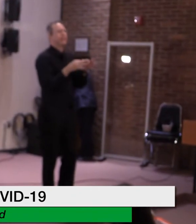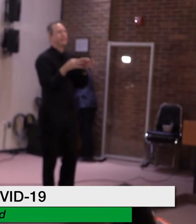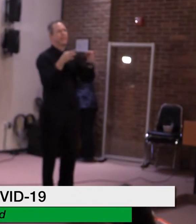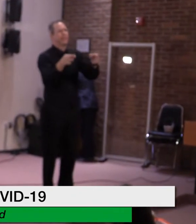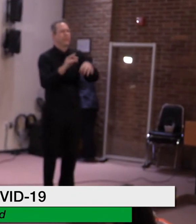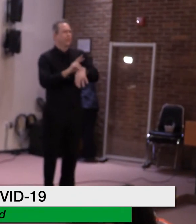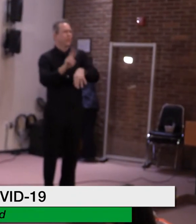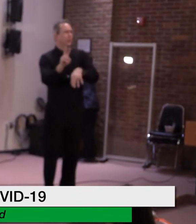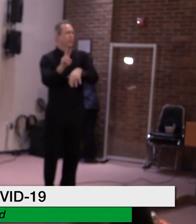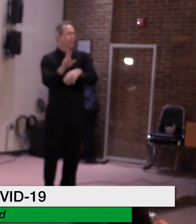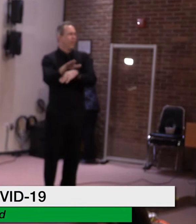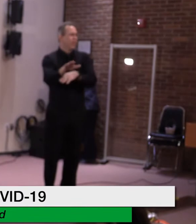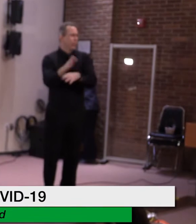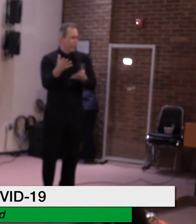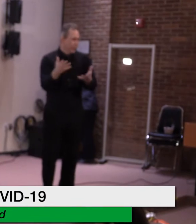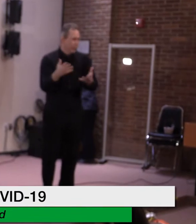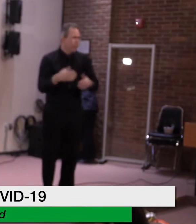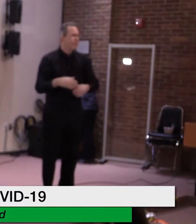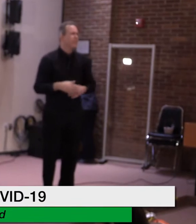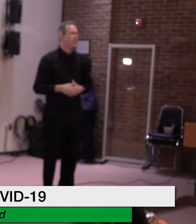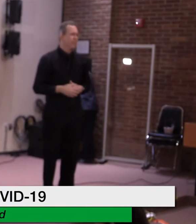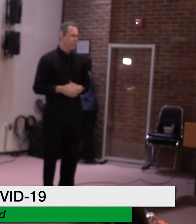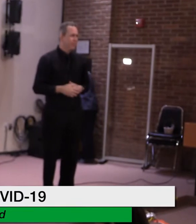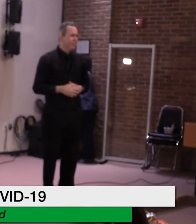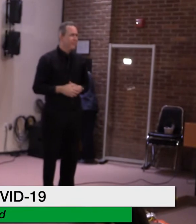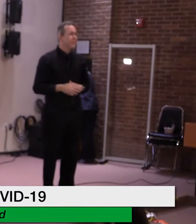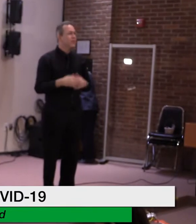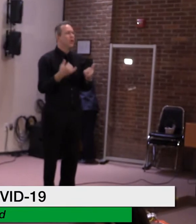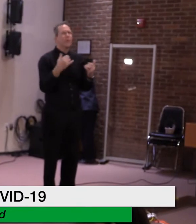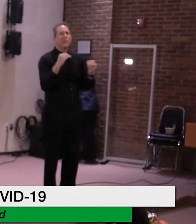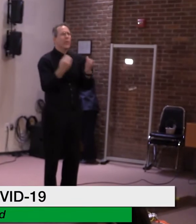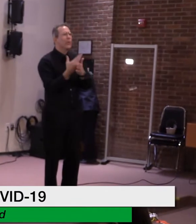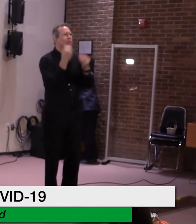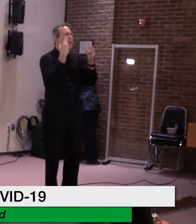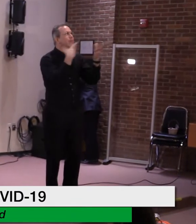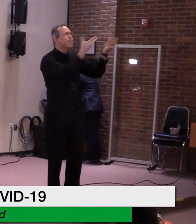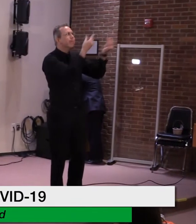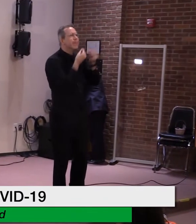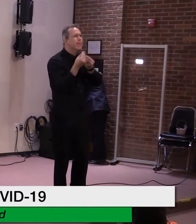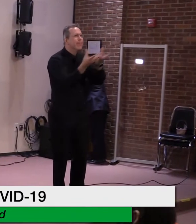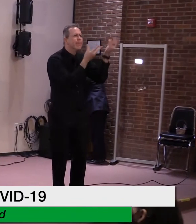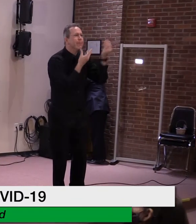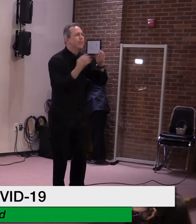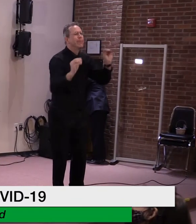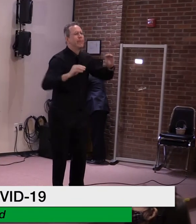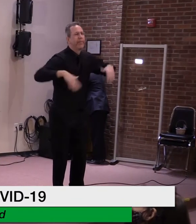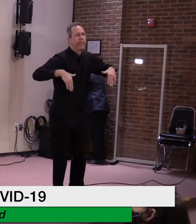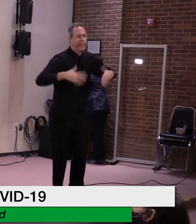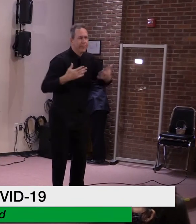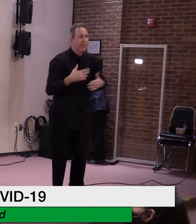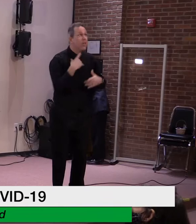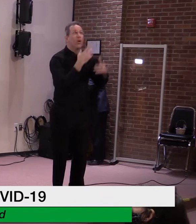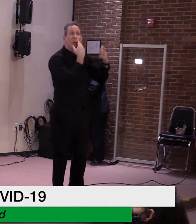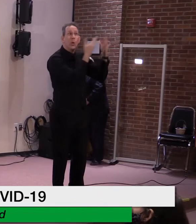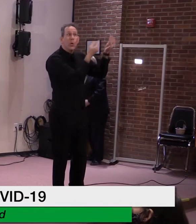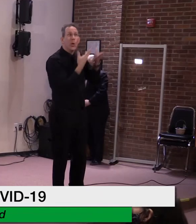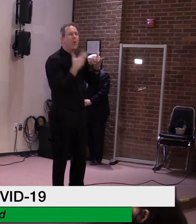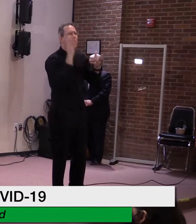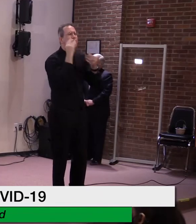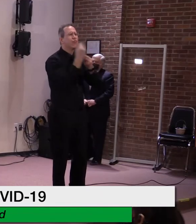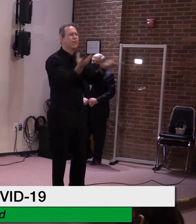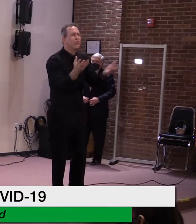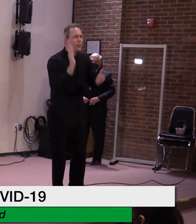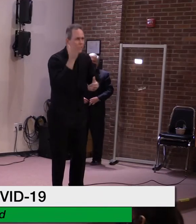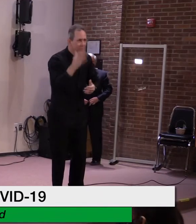the usual 11 o'clock, so unfortunately I don't have any new information to share with you just yet, but we'll let you know if there are any developments